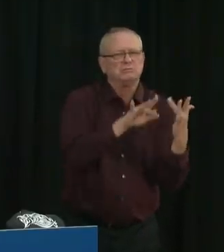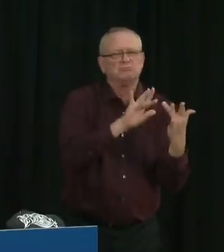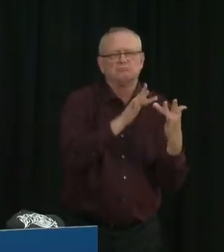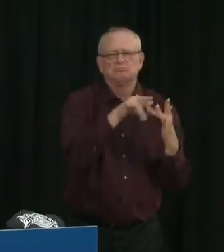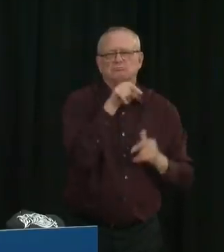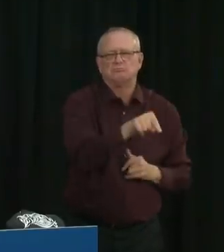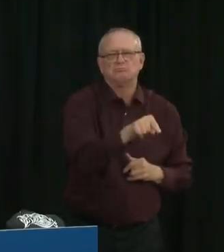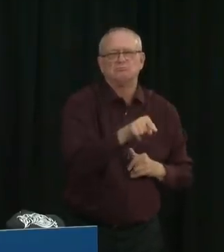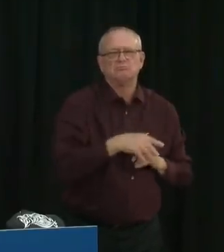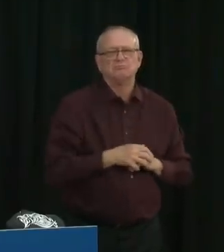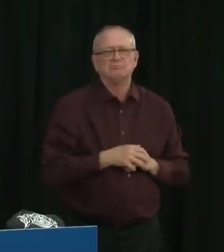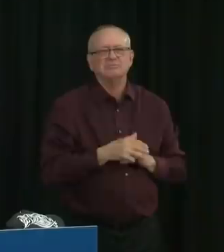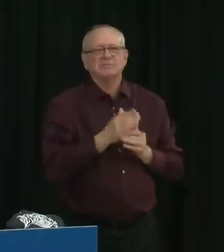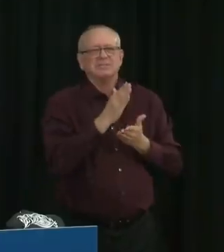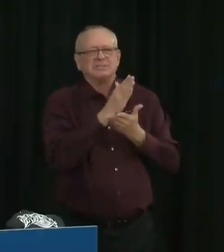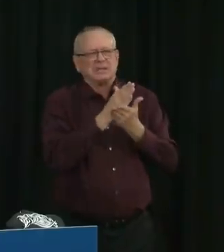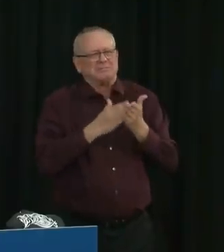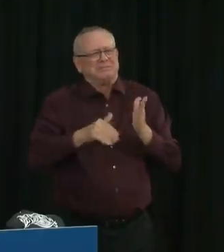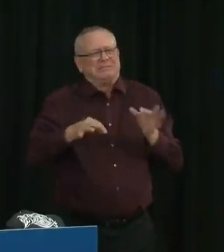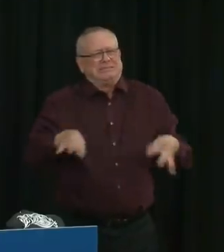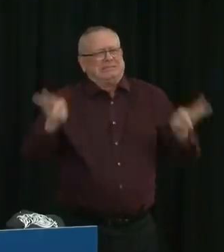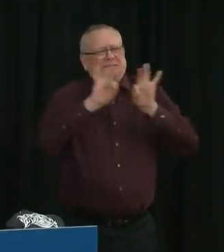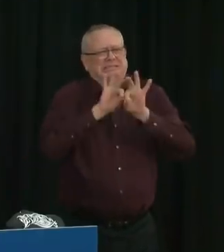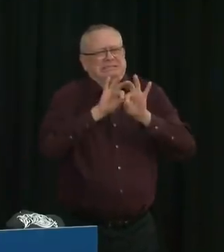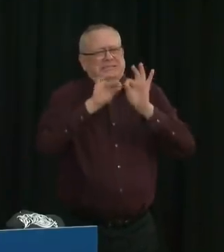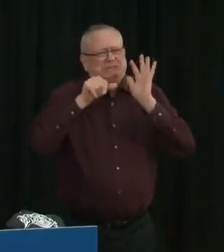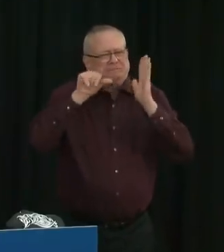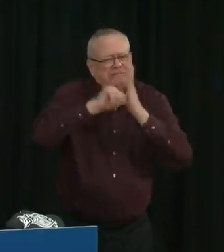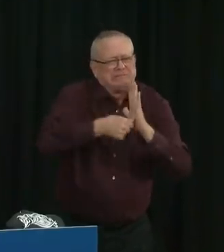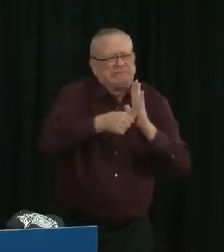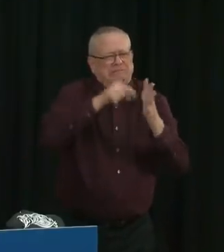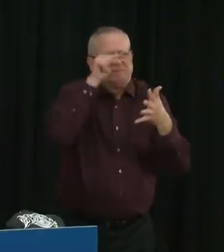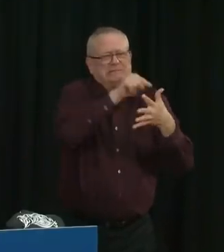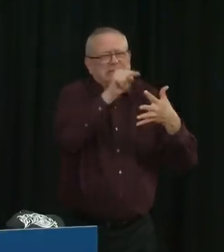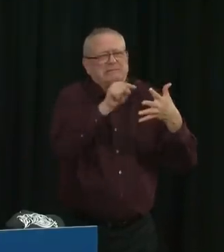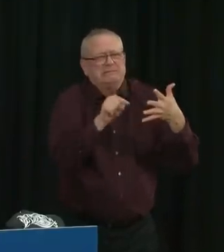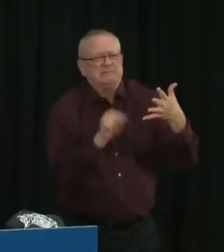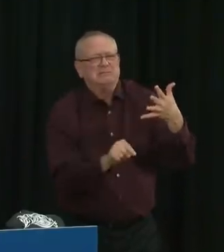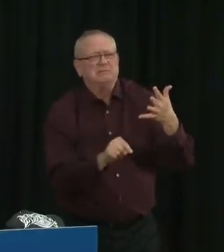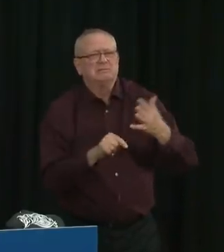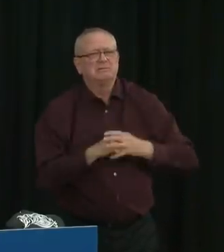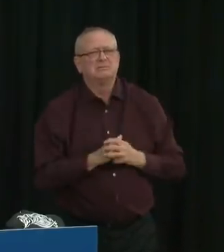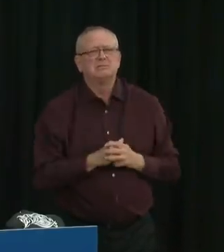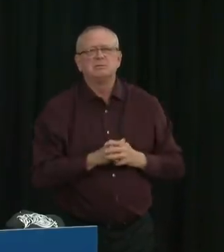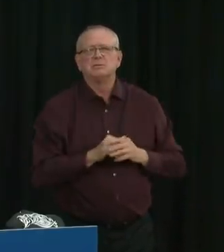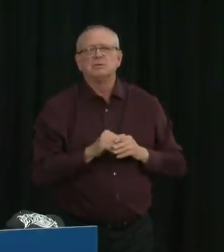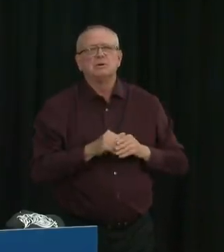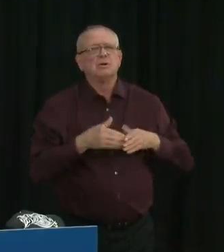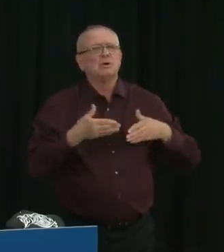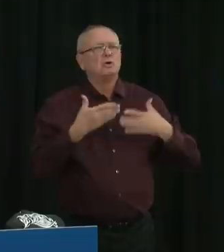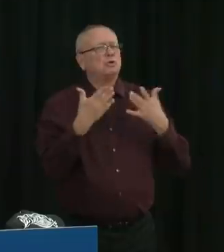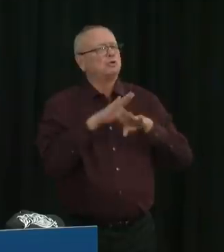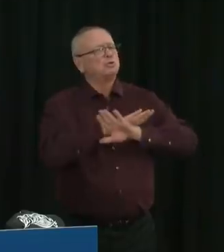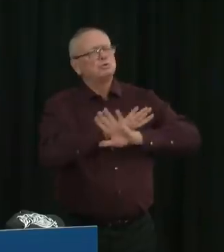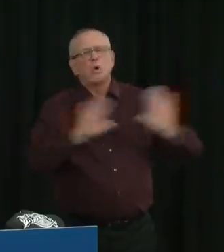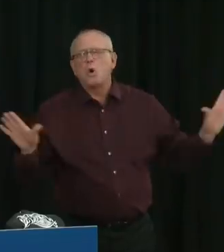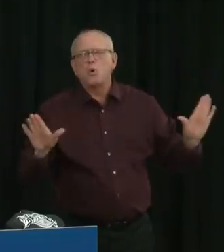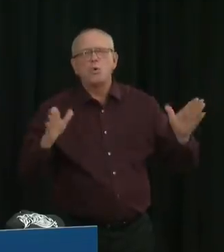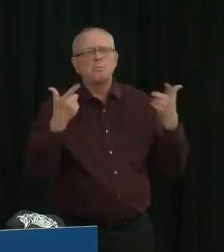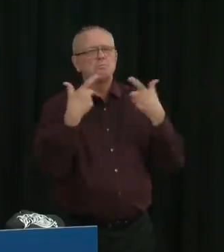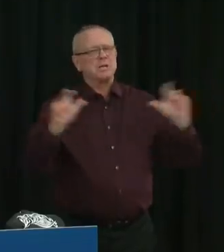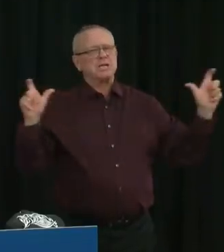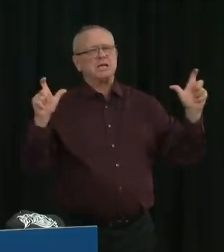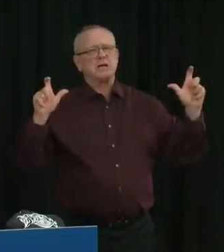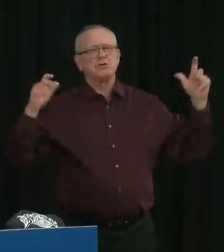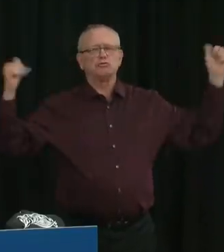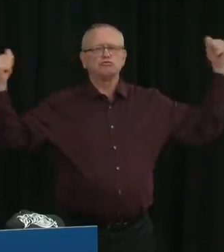pointers that I'd like to flag now. First, please avoid large gatherings. This is not the year for Halloween